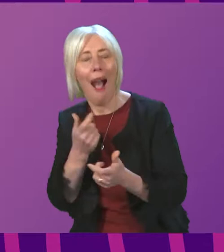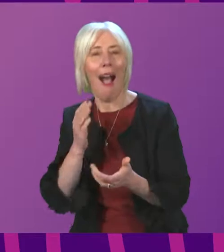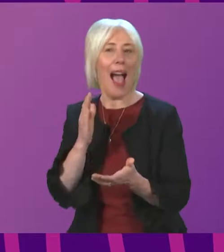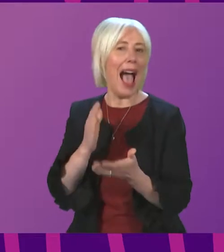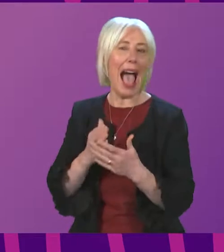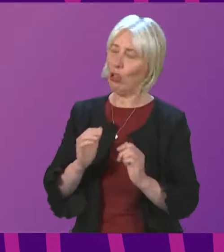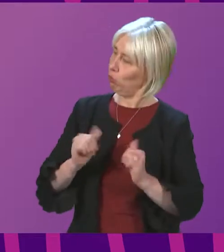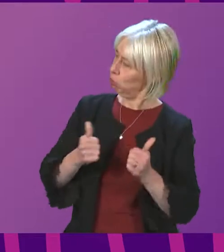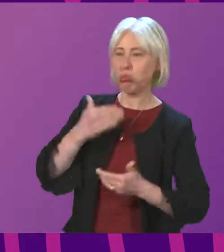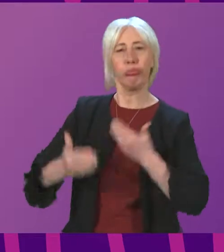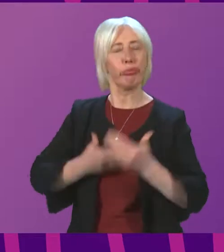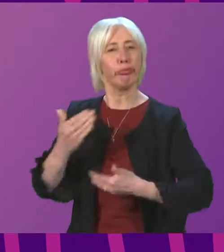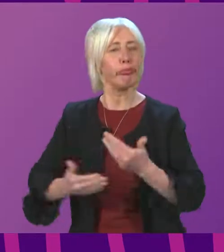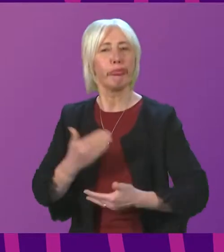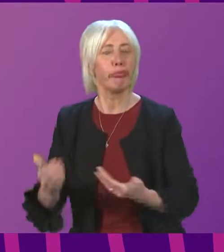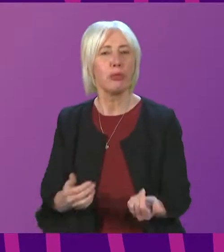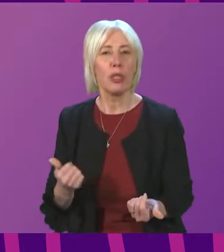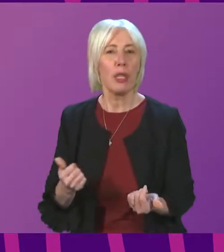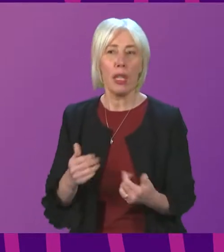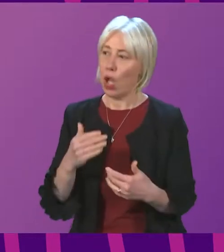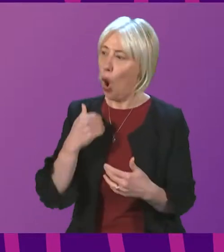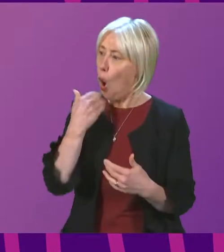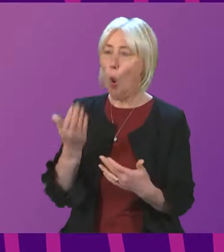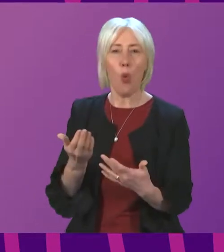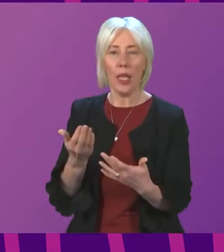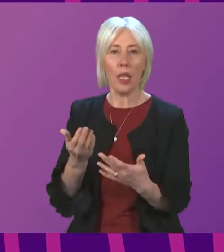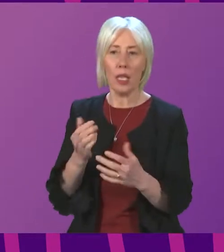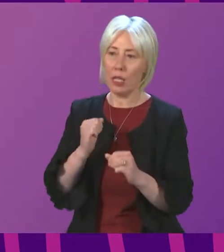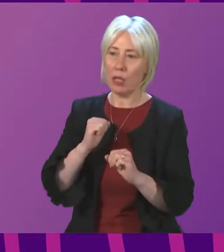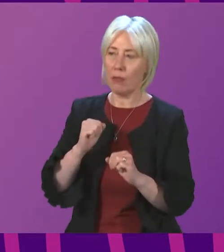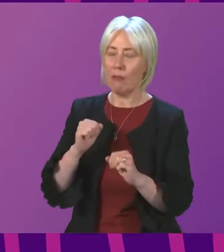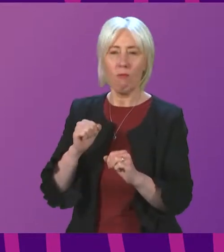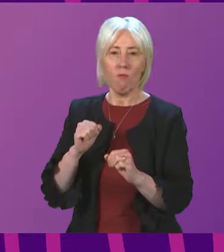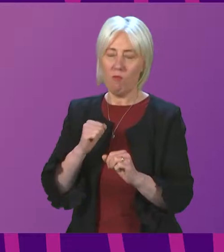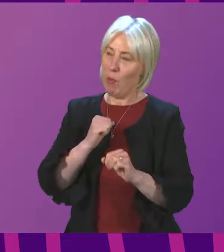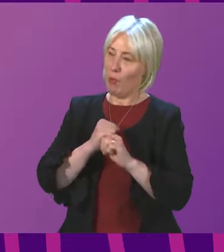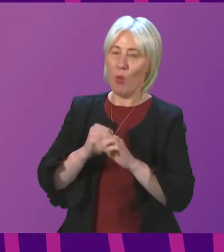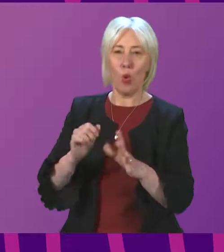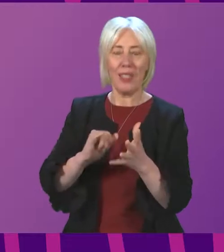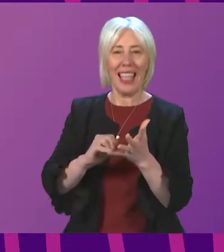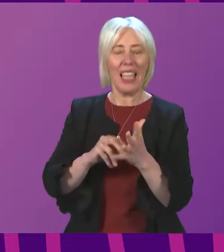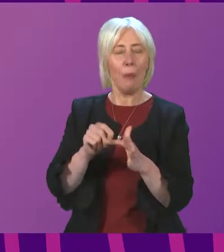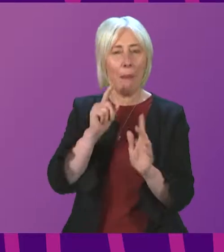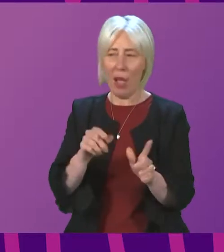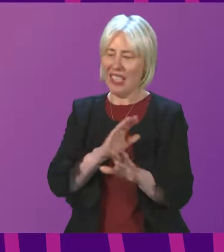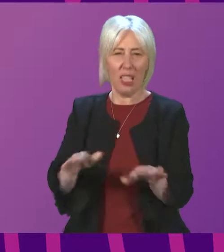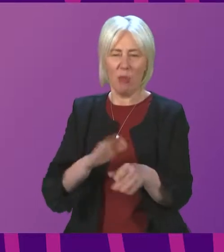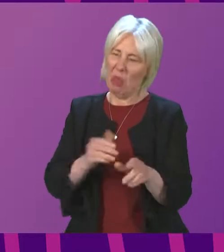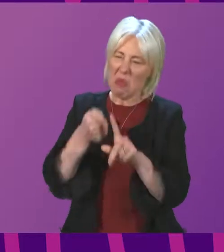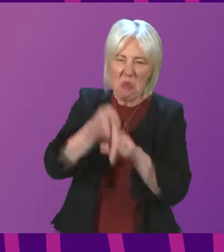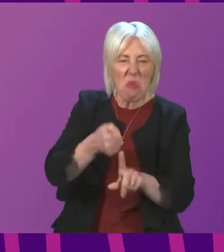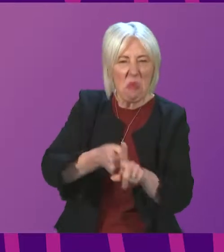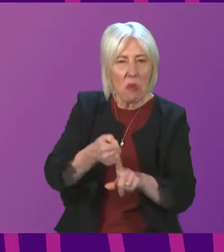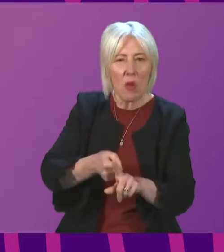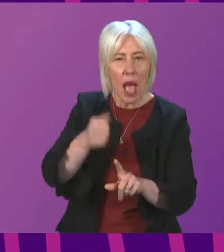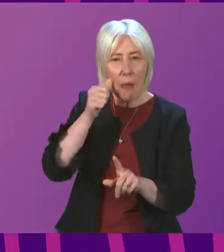never unknowingly, though, did not promote assiduously the cause of his party, but he was a wily performer, demonstrated in a very recent debate